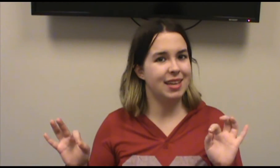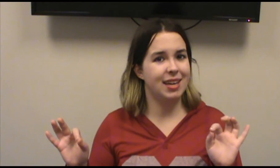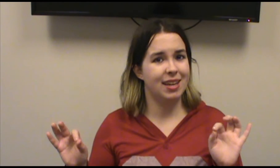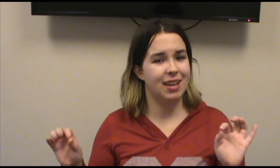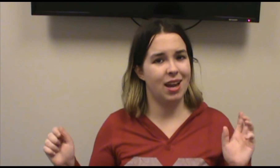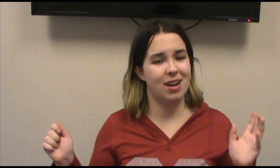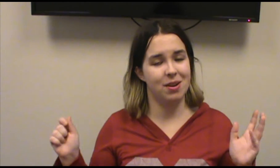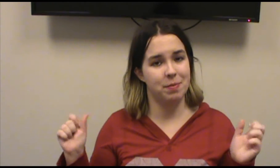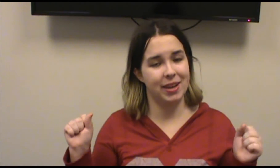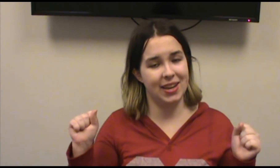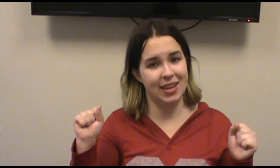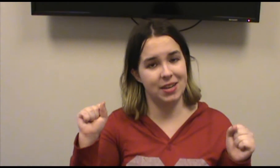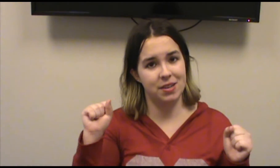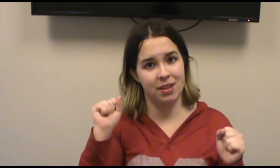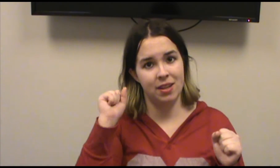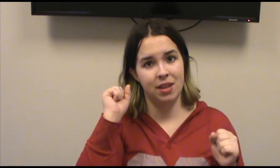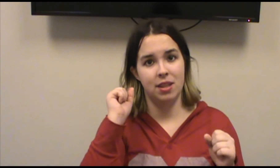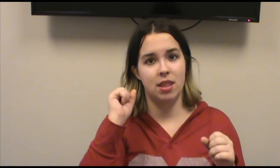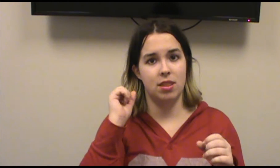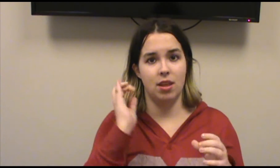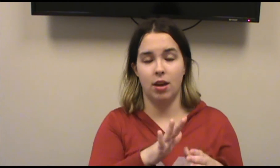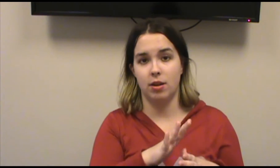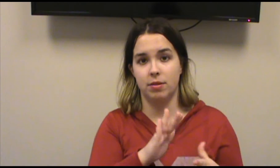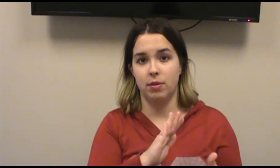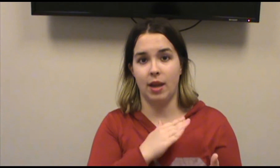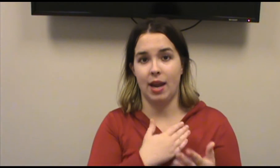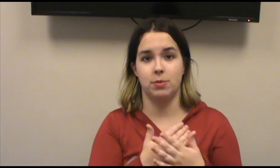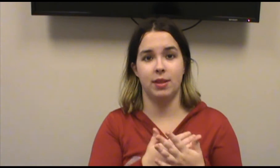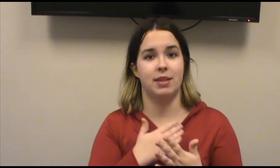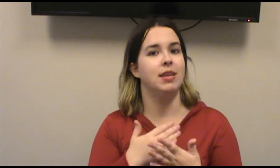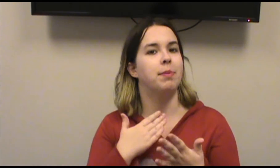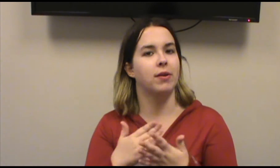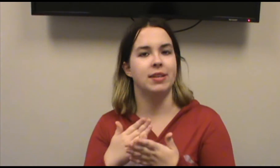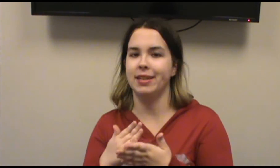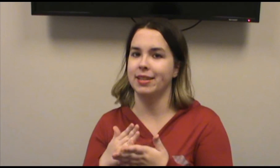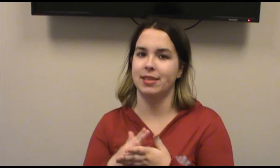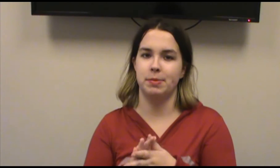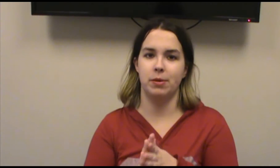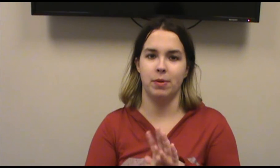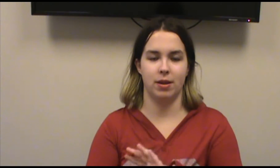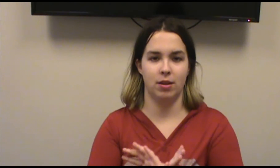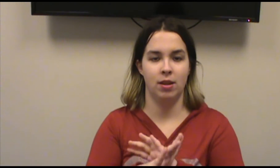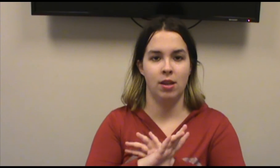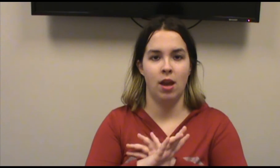in the like actual tea party scene in this episode, where